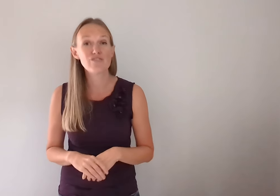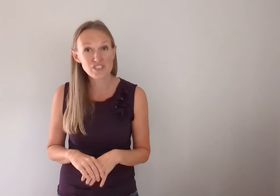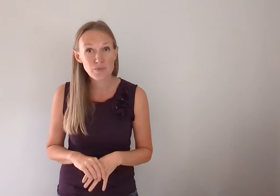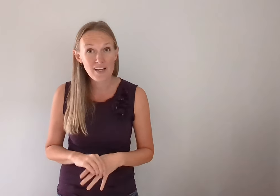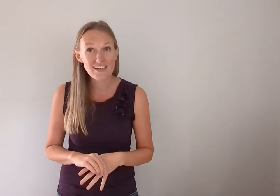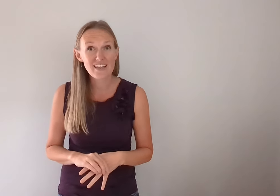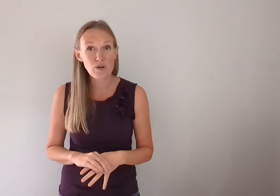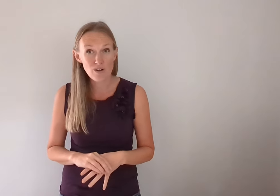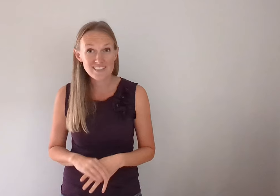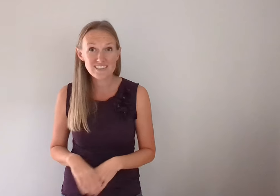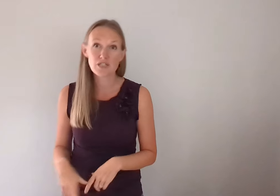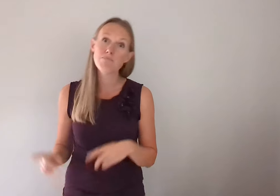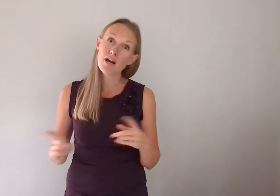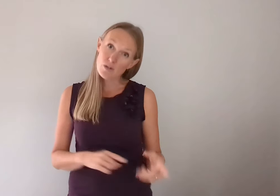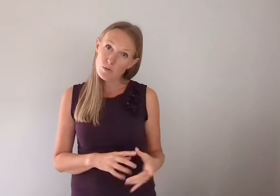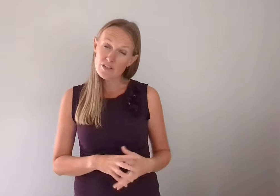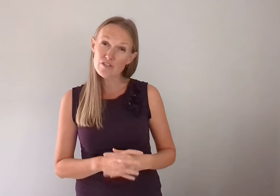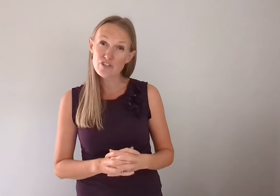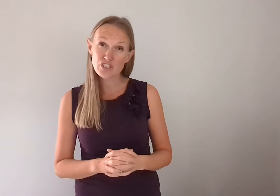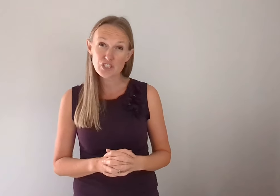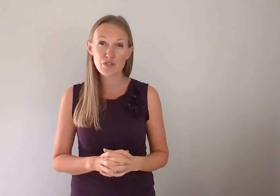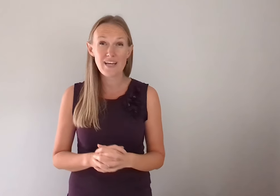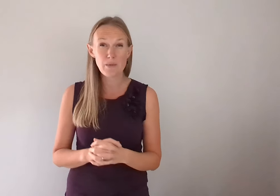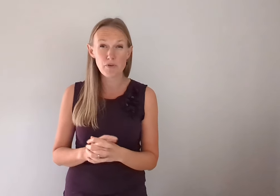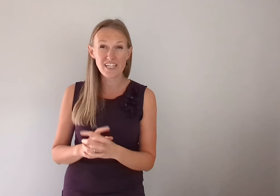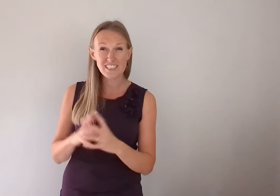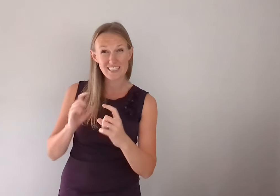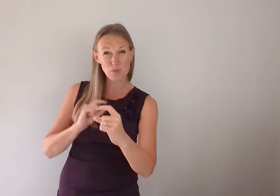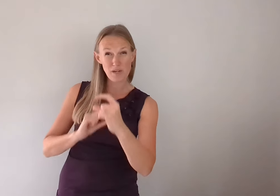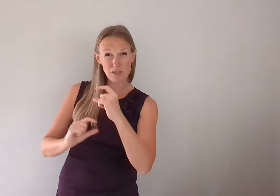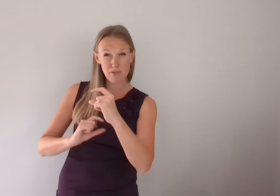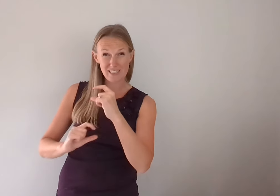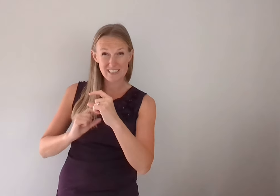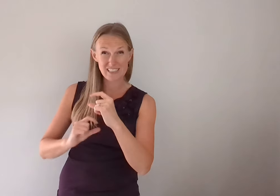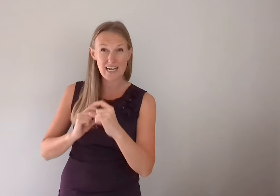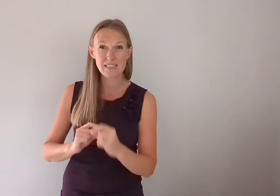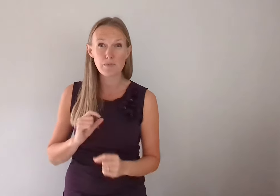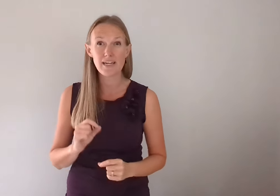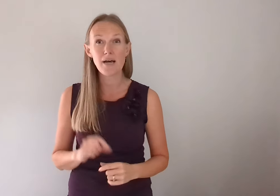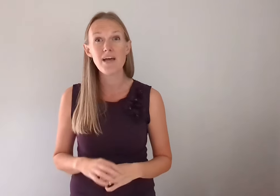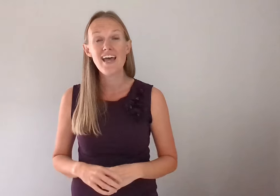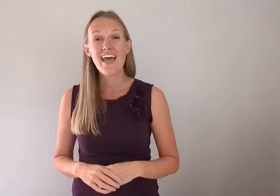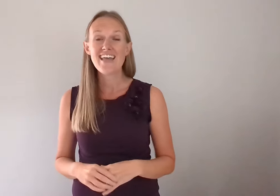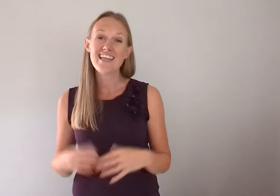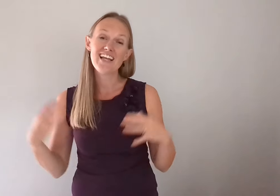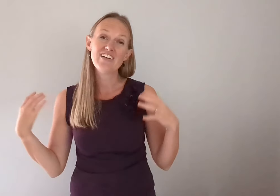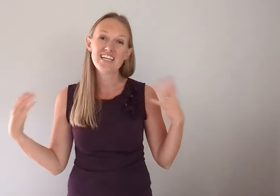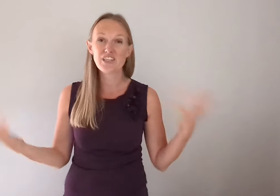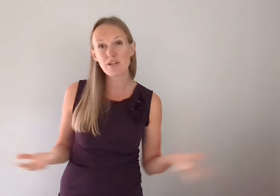verse 1 in the chorus. Tomorrow we'll learn verse 2 in the bridge and it's a weird bridge that's kind of split up. And then day 3